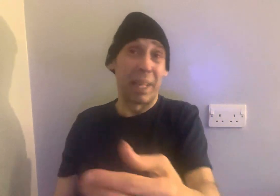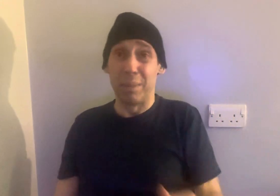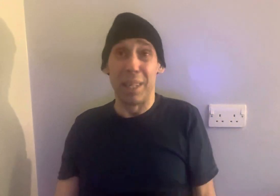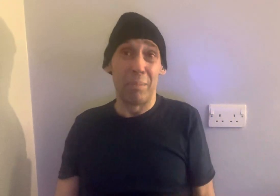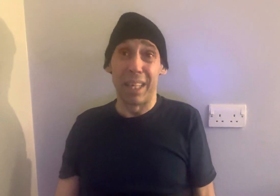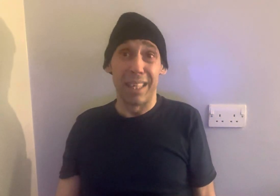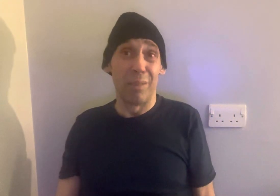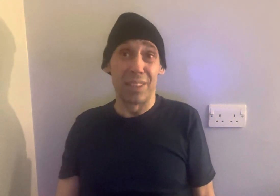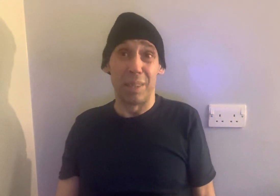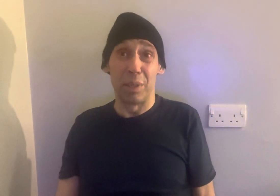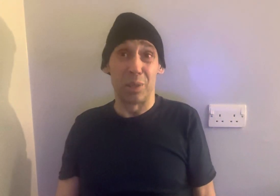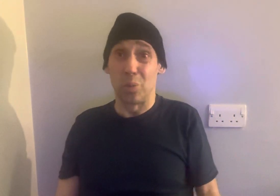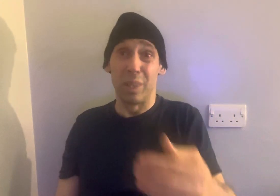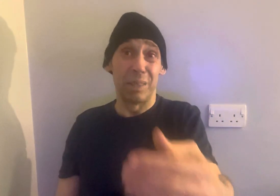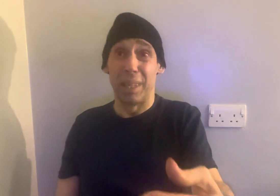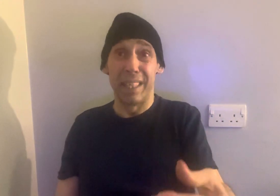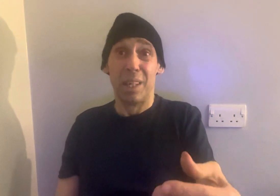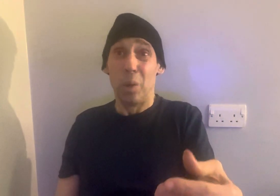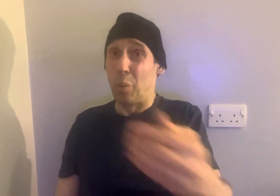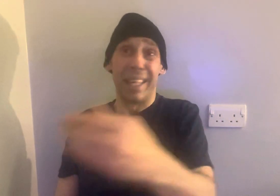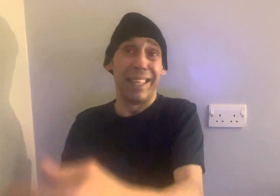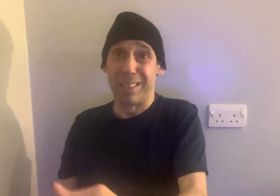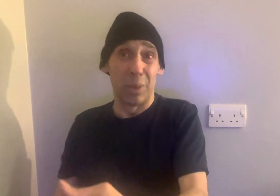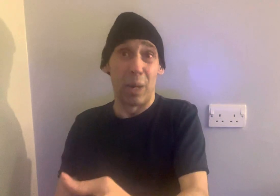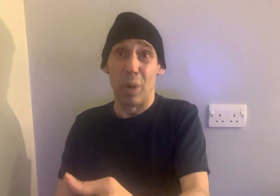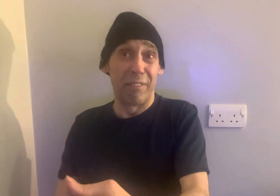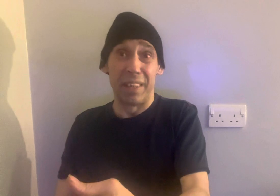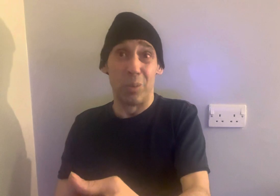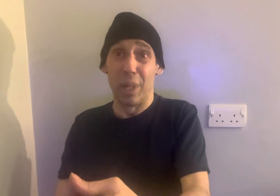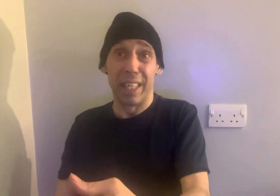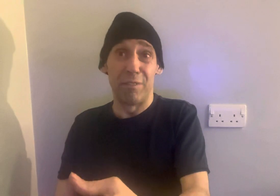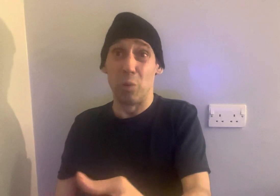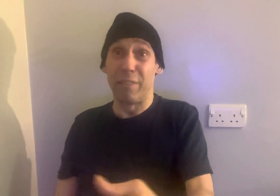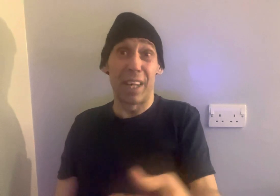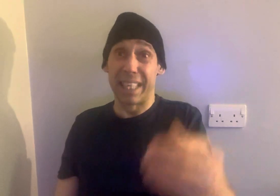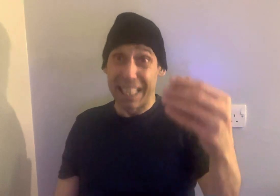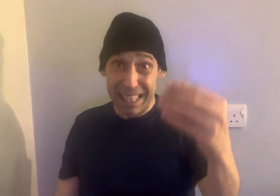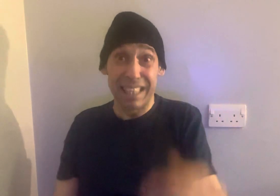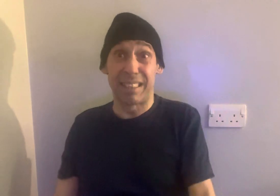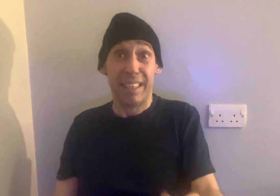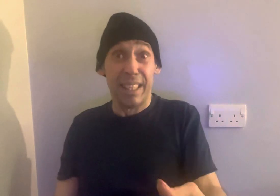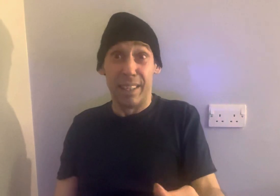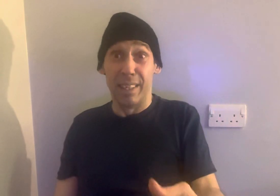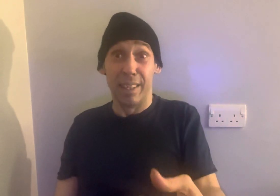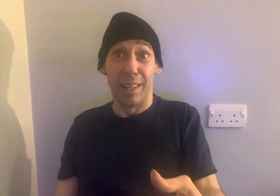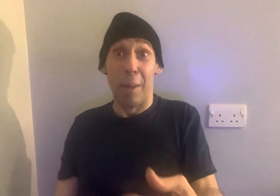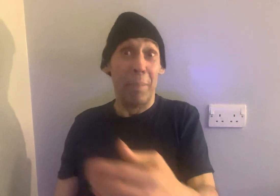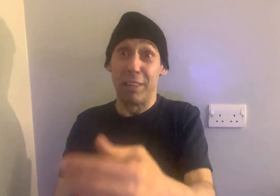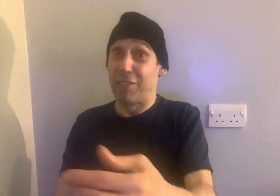pay them their money, obviously. Because all his money went into that one thing where he thought, if I get this, I'm made for